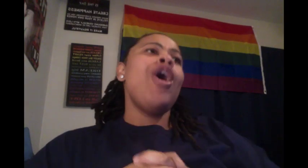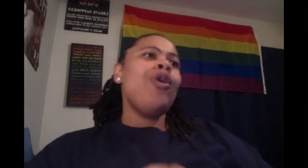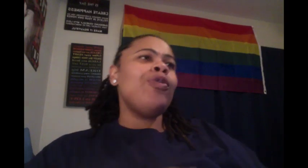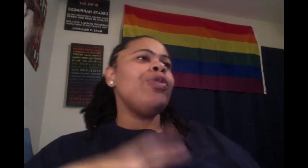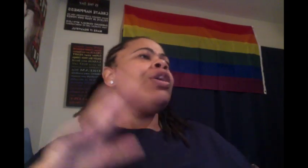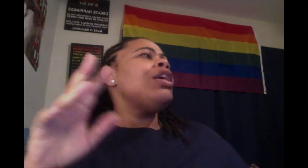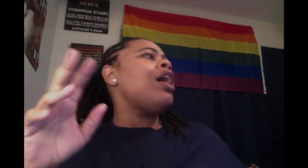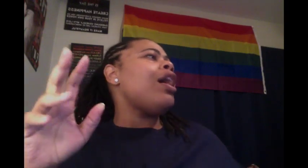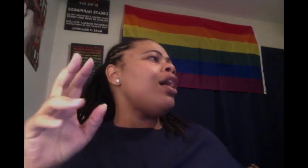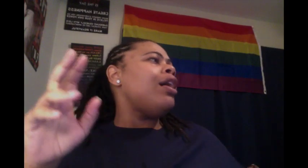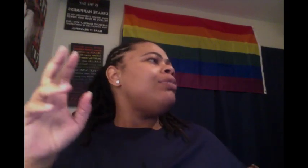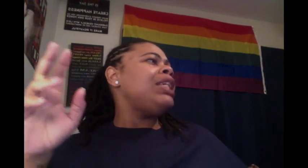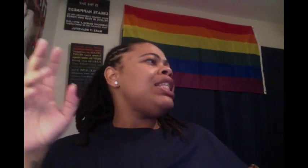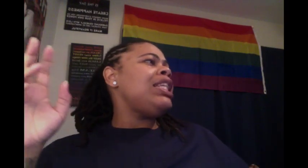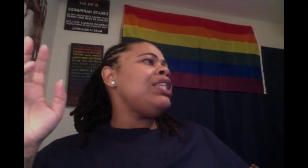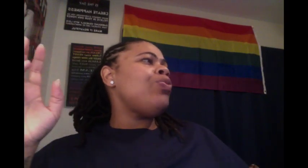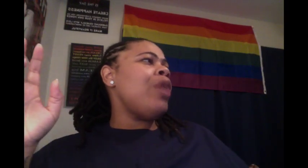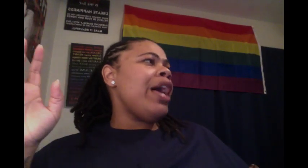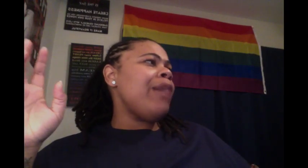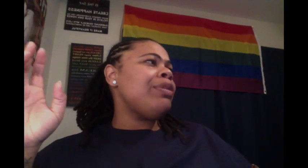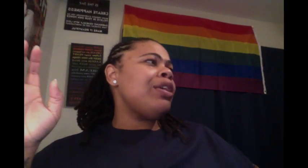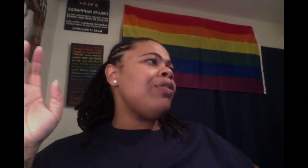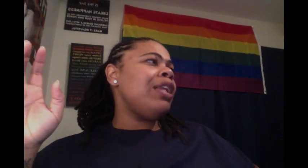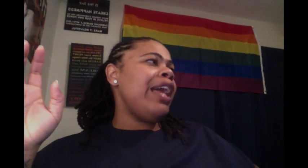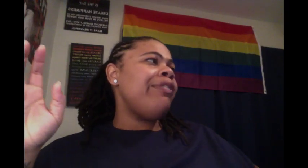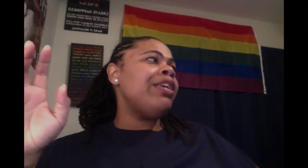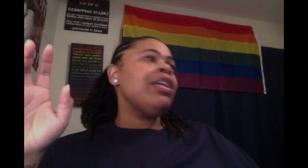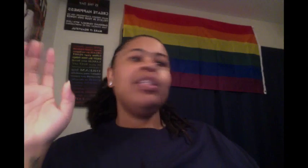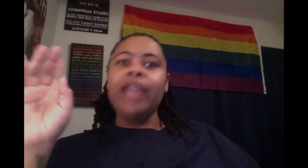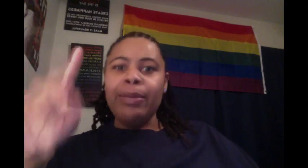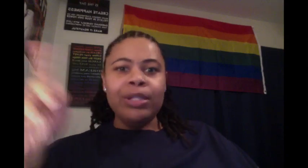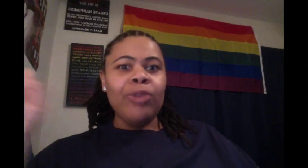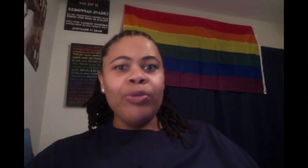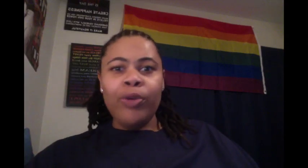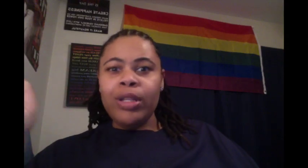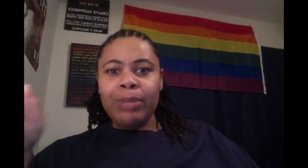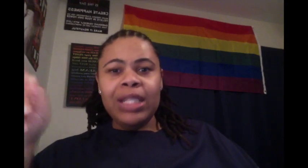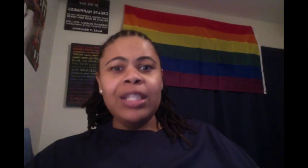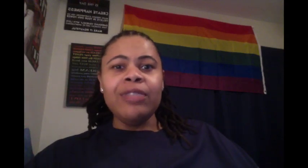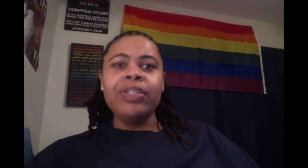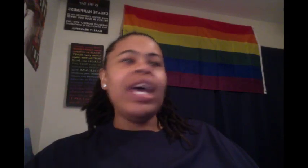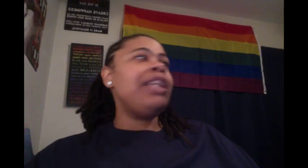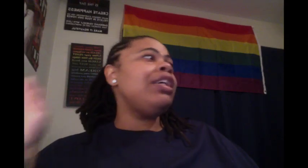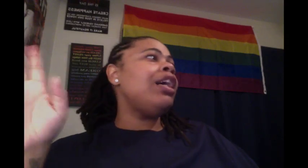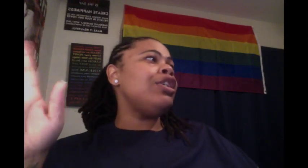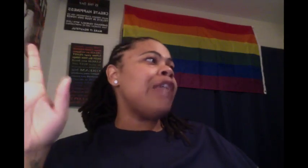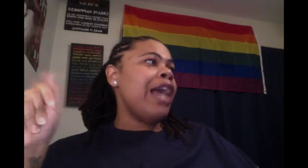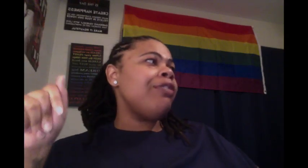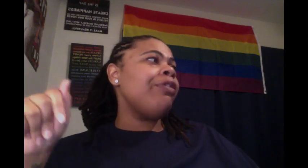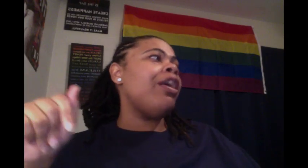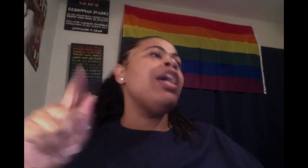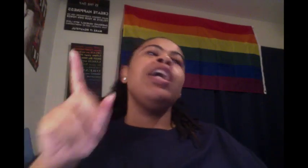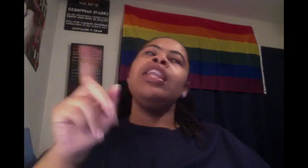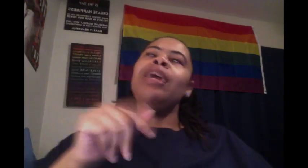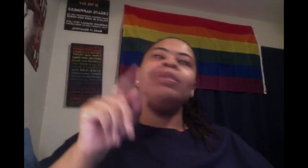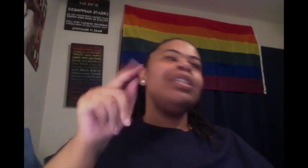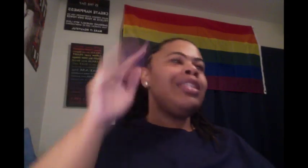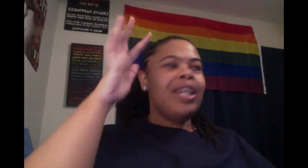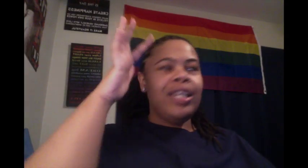Oval. This season 1, episode 11. The episode before the midseason finale. A United Front. Let me just tell y'all